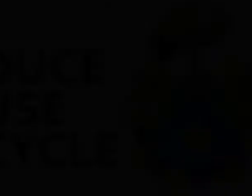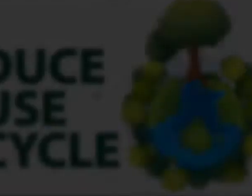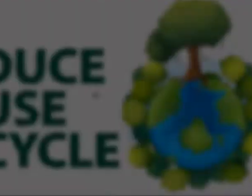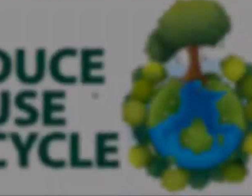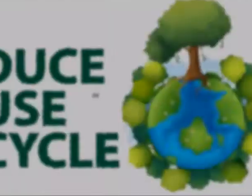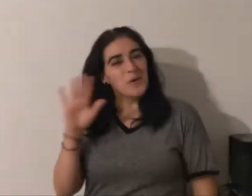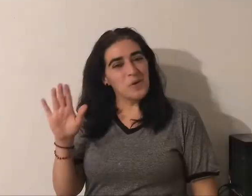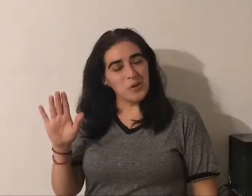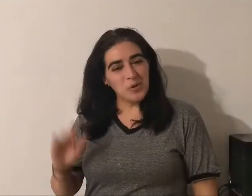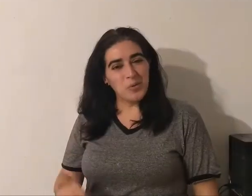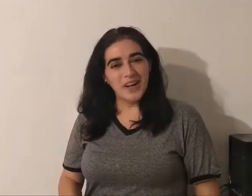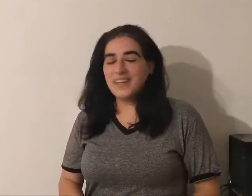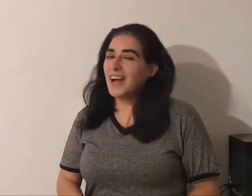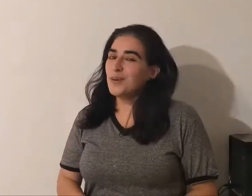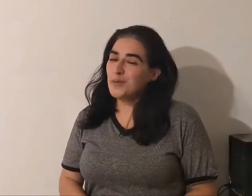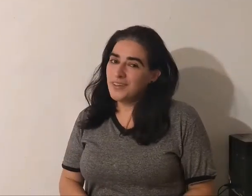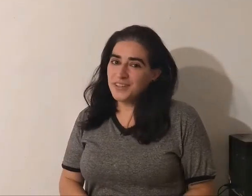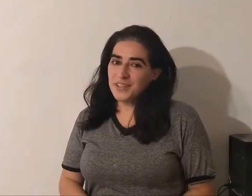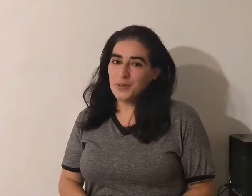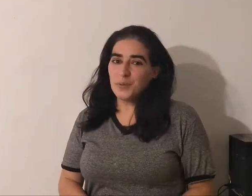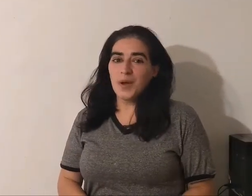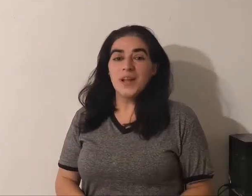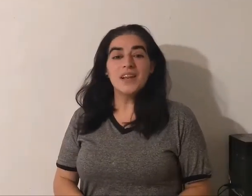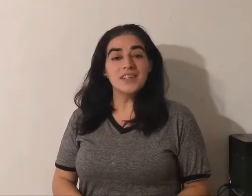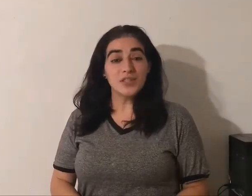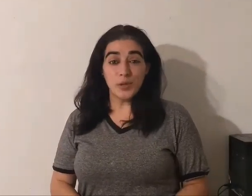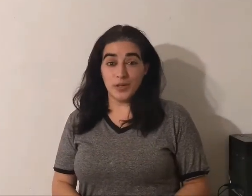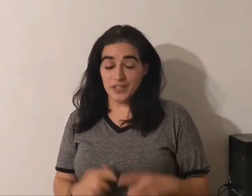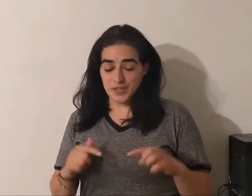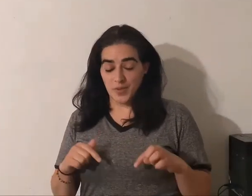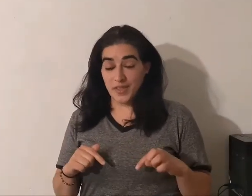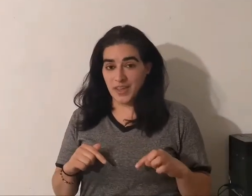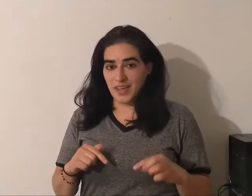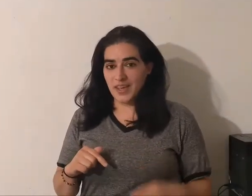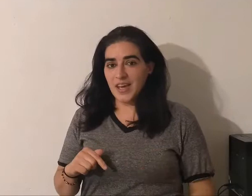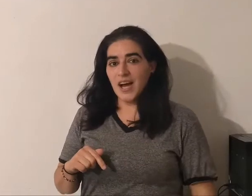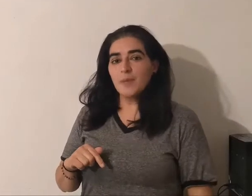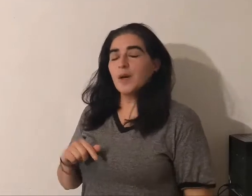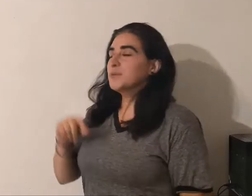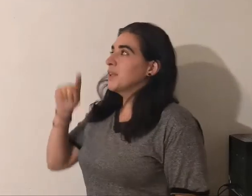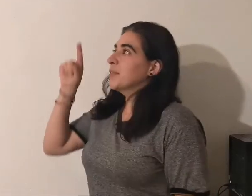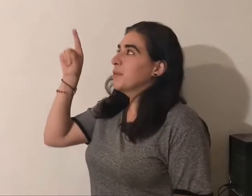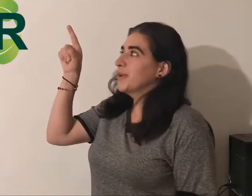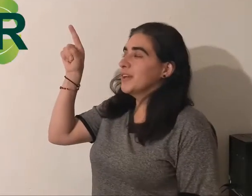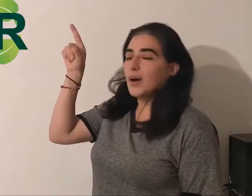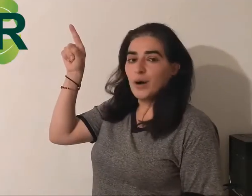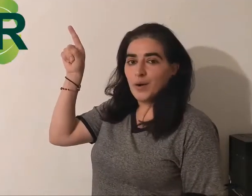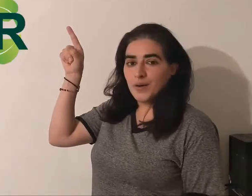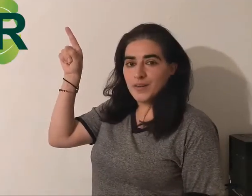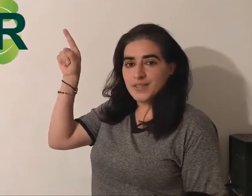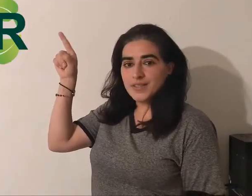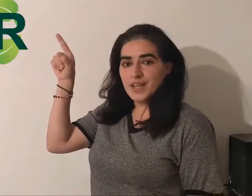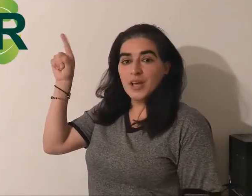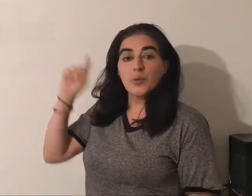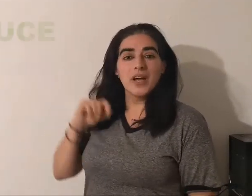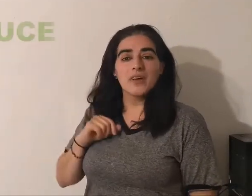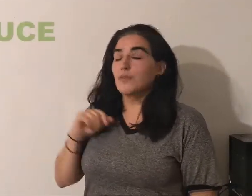Hello everyone, how are you? Let's learn today about the three R's. We have